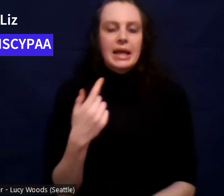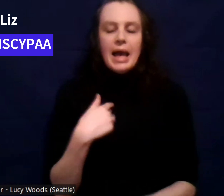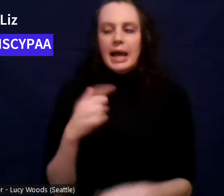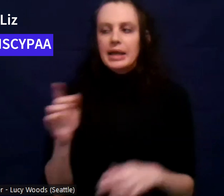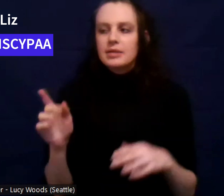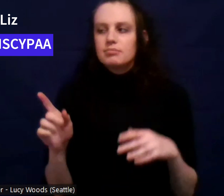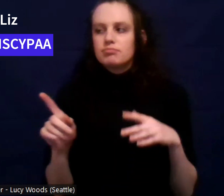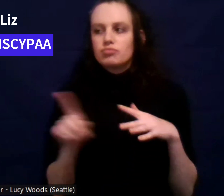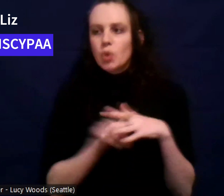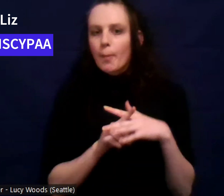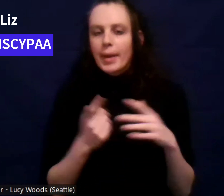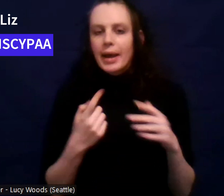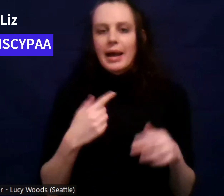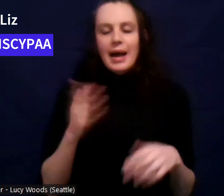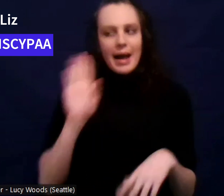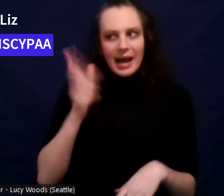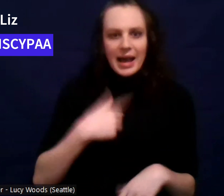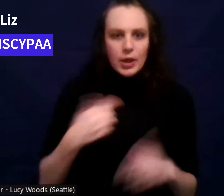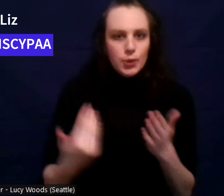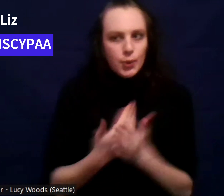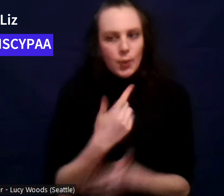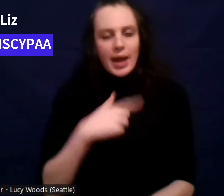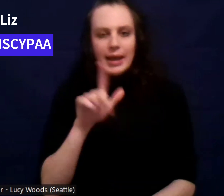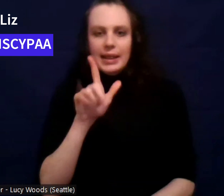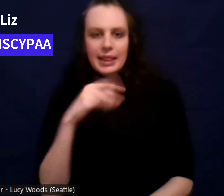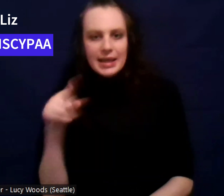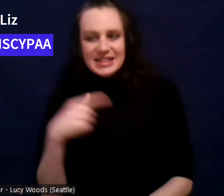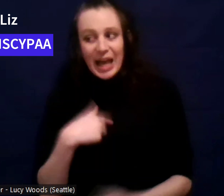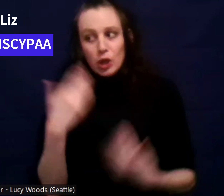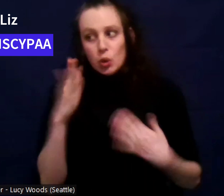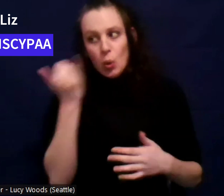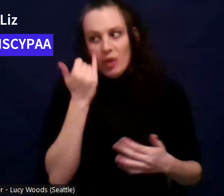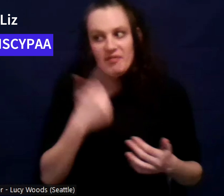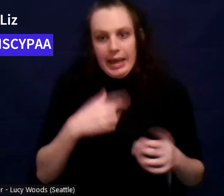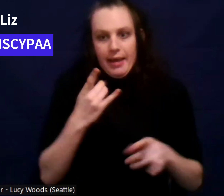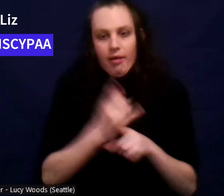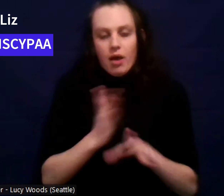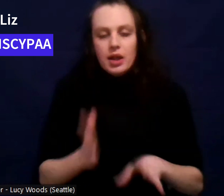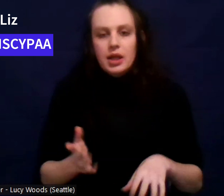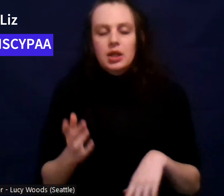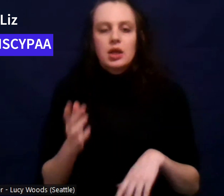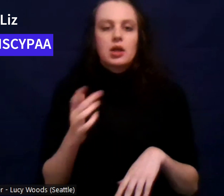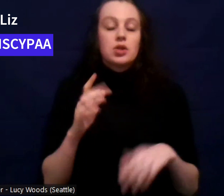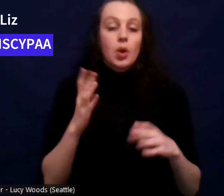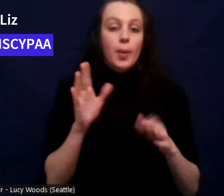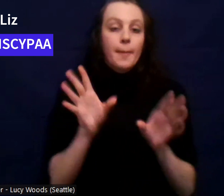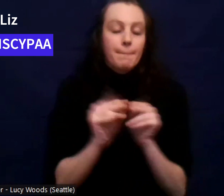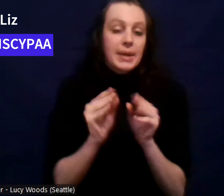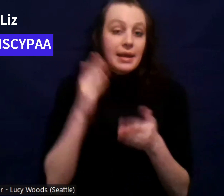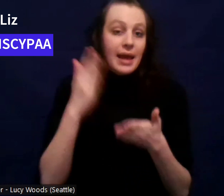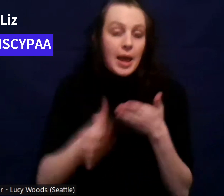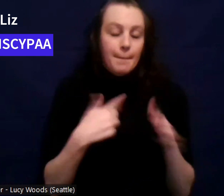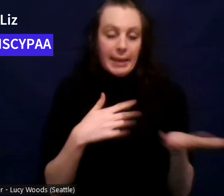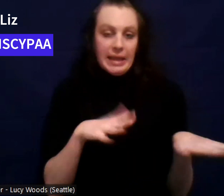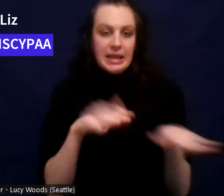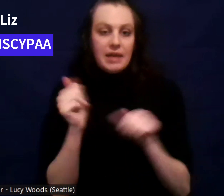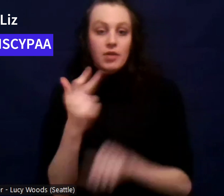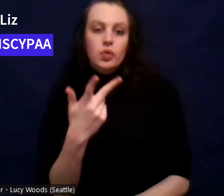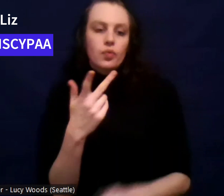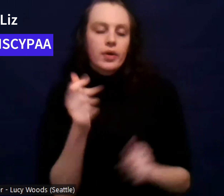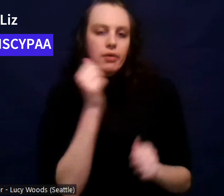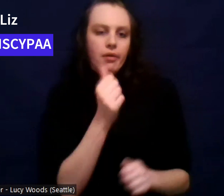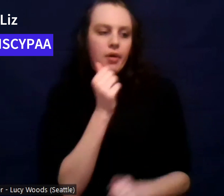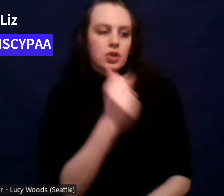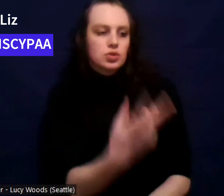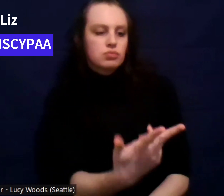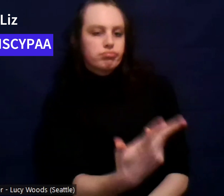alcoholic. Cause I heard everyone saying that after they raised their hand. Um, so I was on my way out and these three girls like bombarded me and they were like, oh